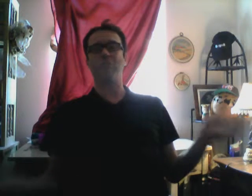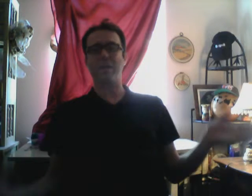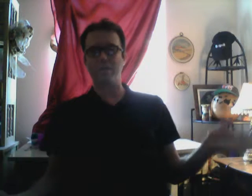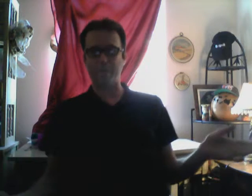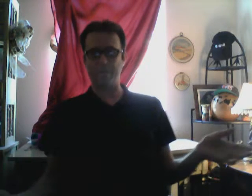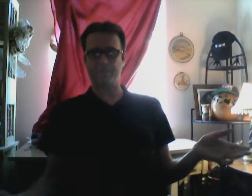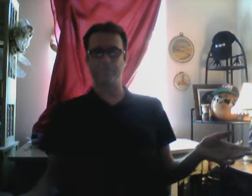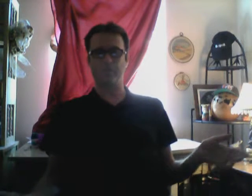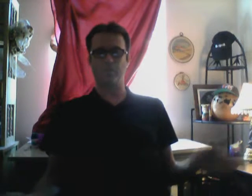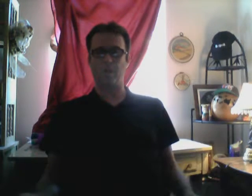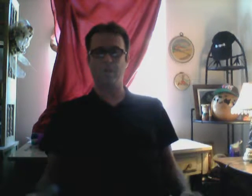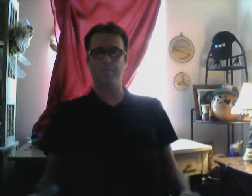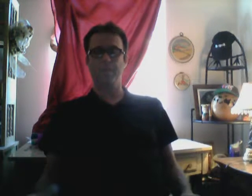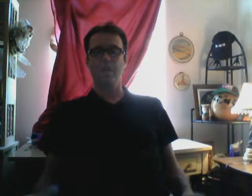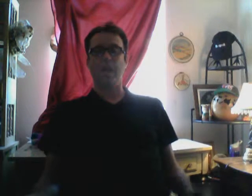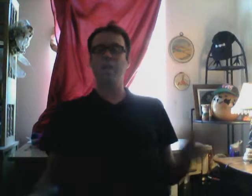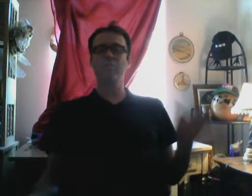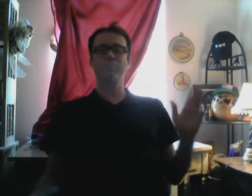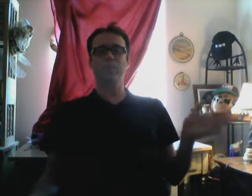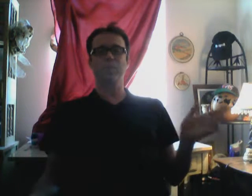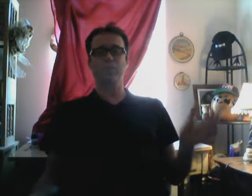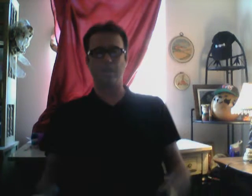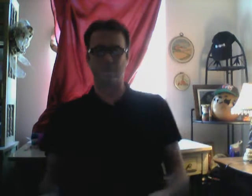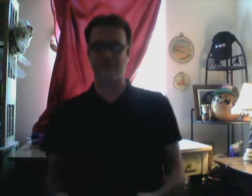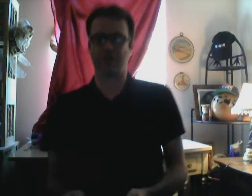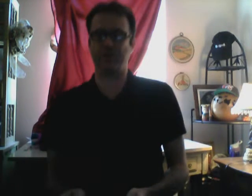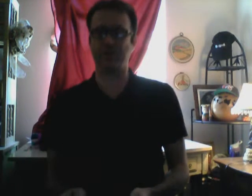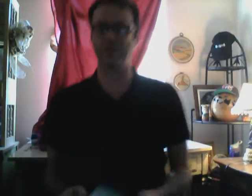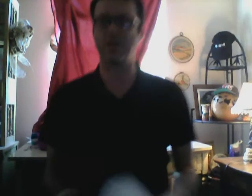nobody will pay for this trial. I am not trying to, there's nothing,